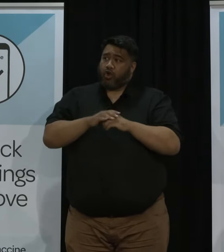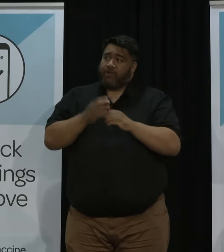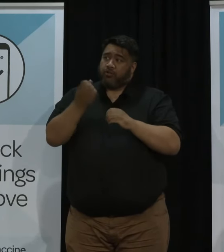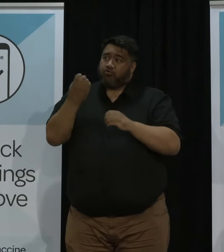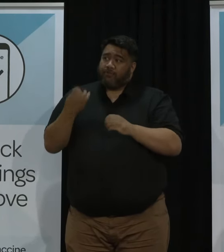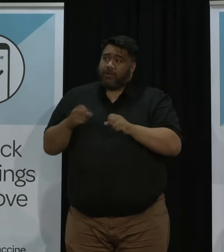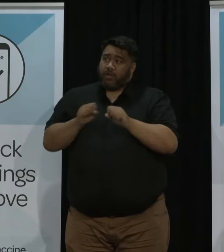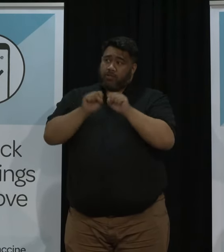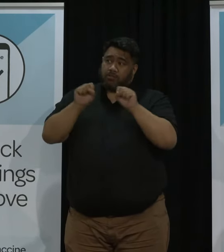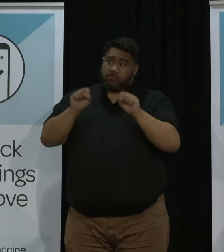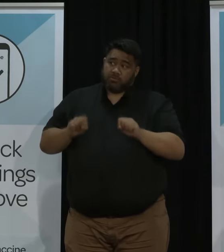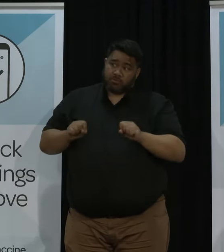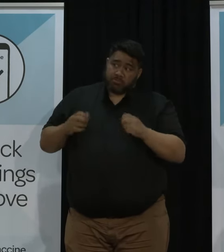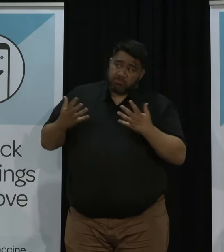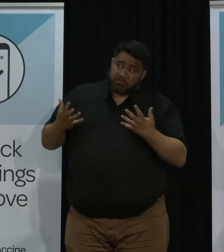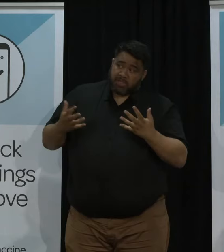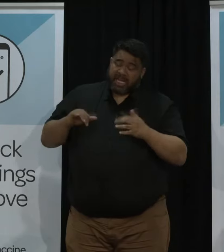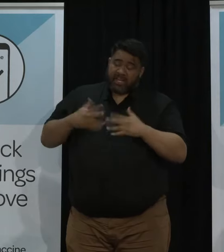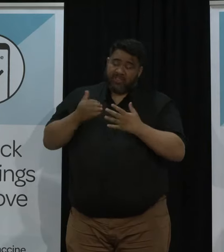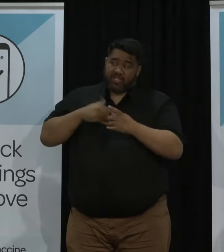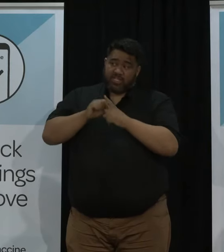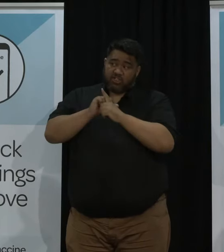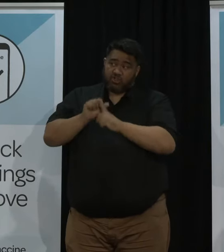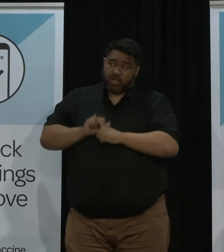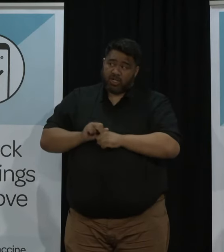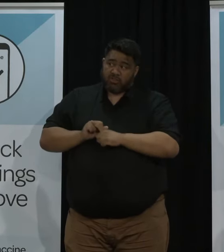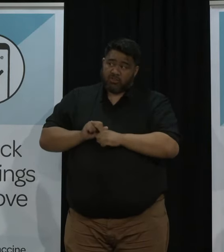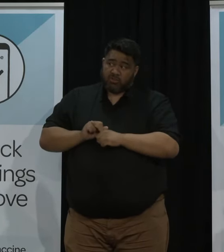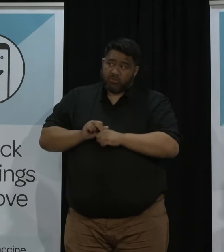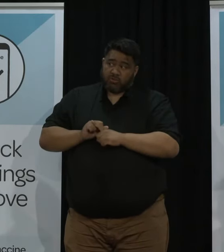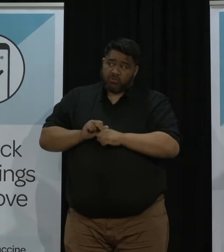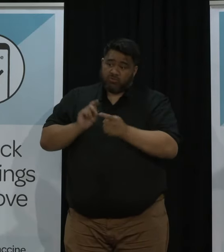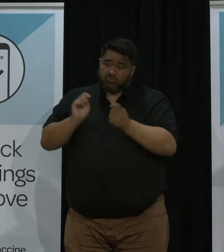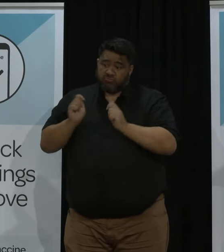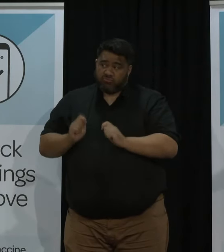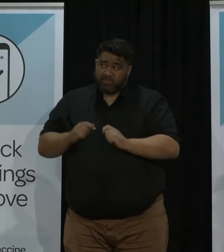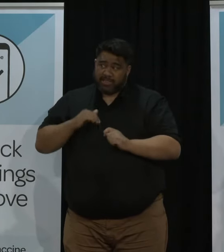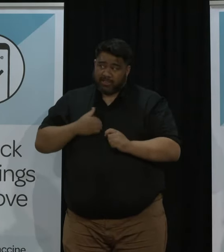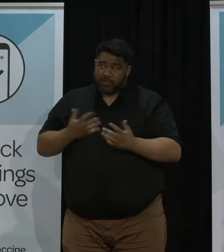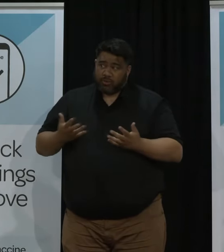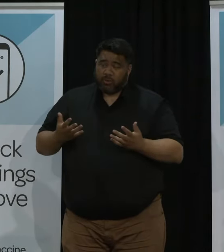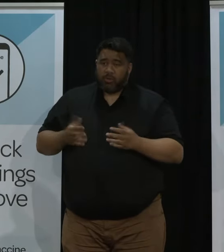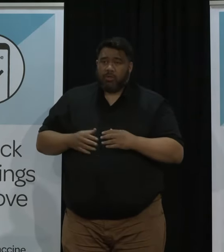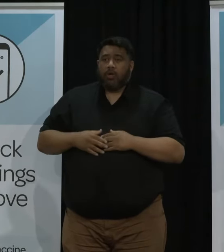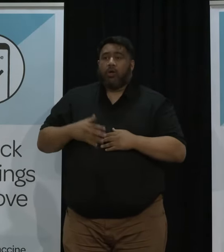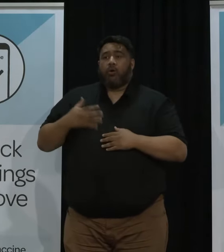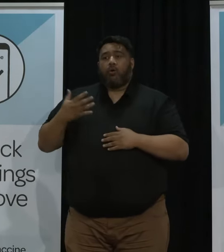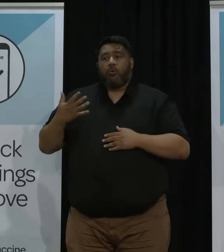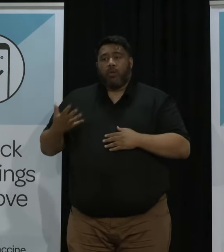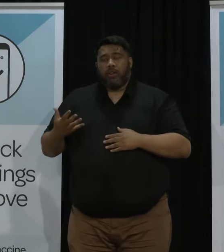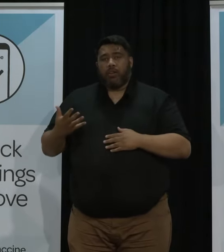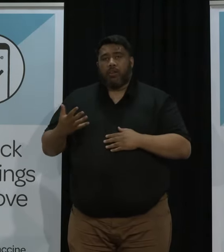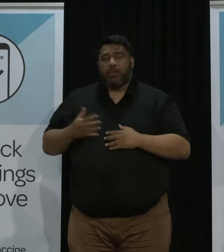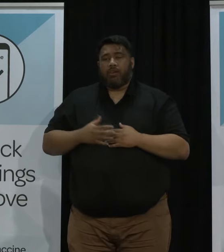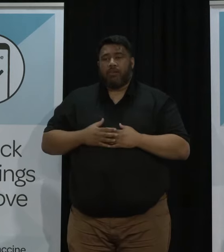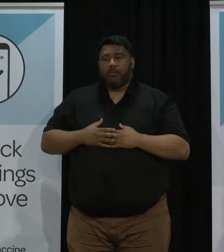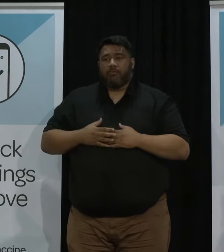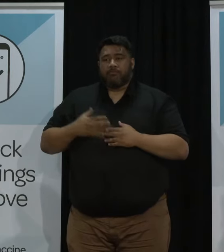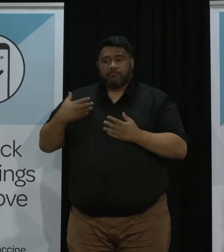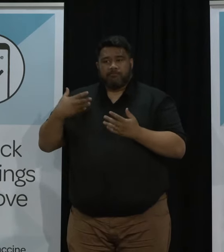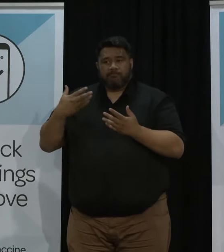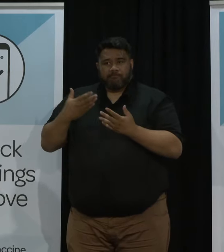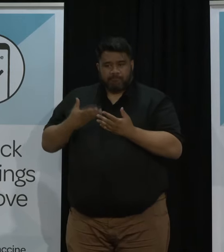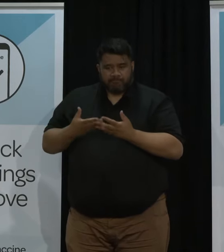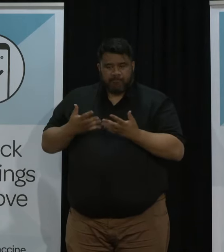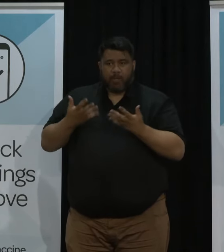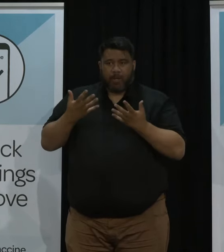system? Is there anything that needs to be changed or looked at? Look, I mean having come in now and had a bit of a sit